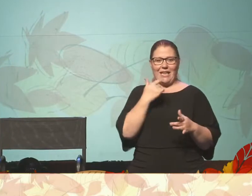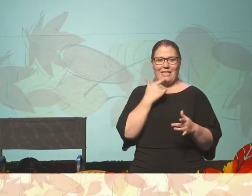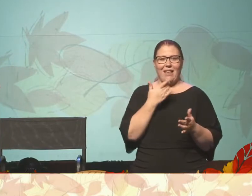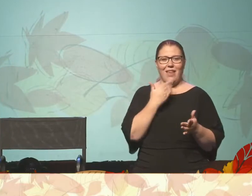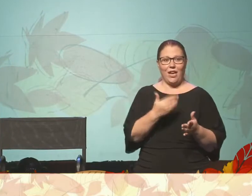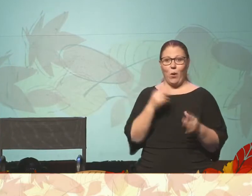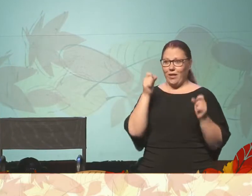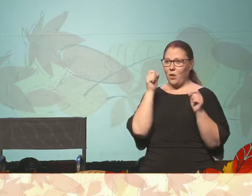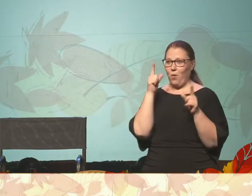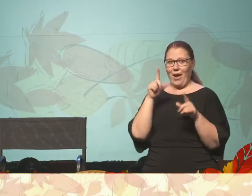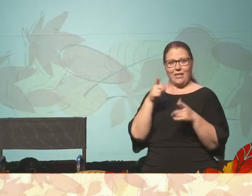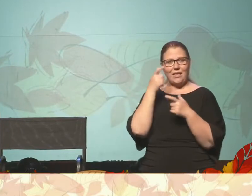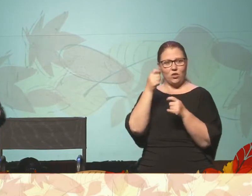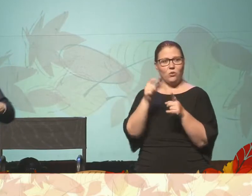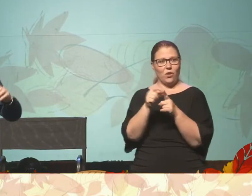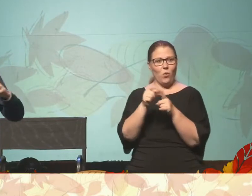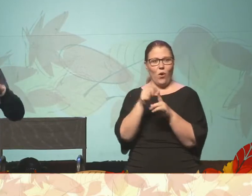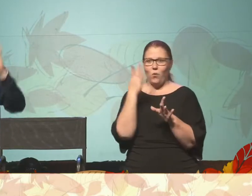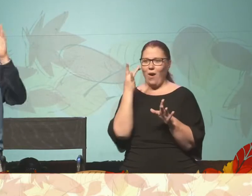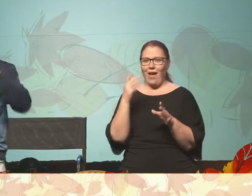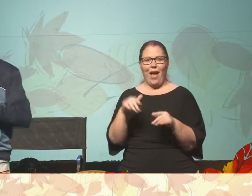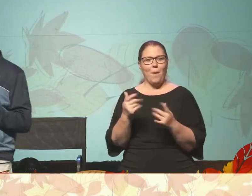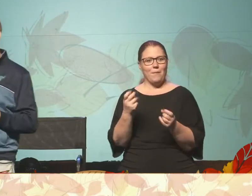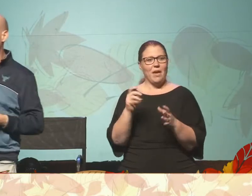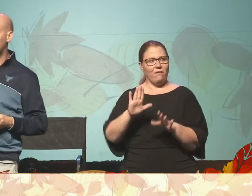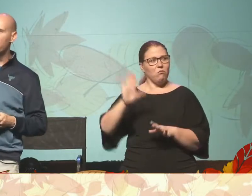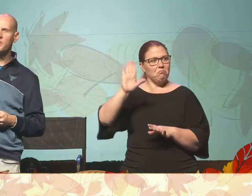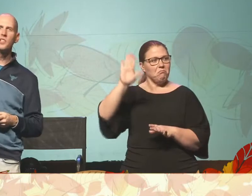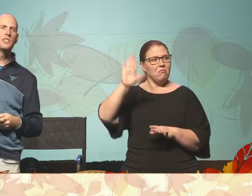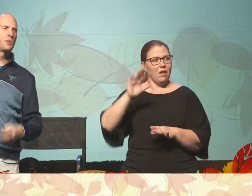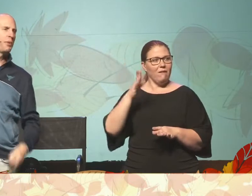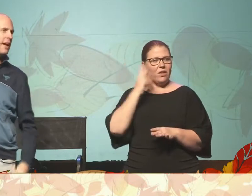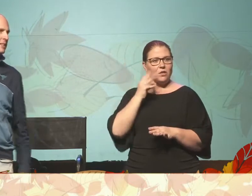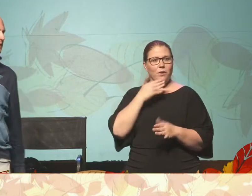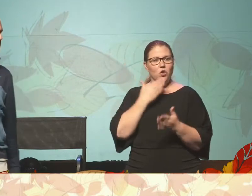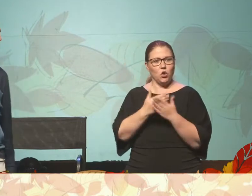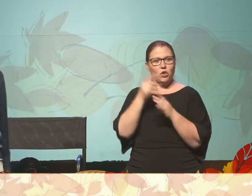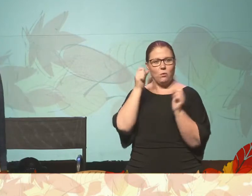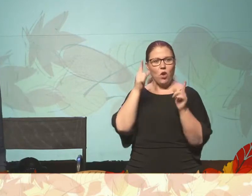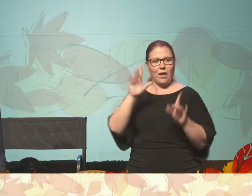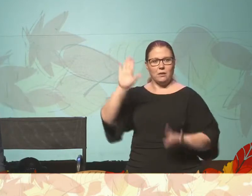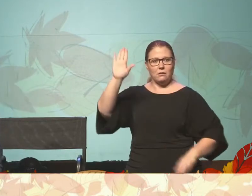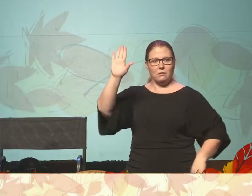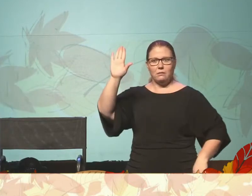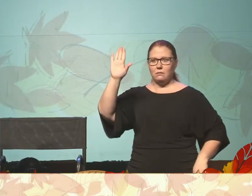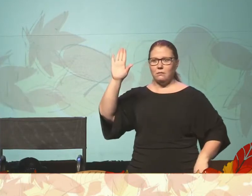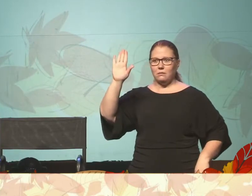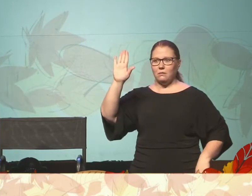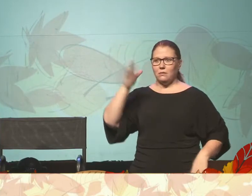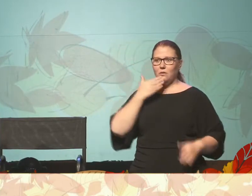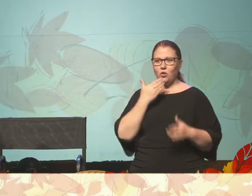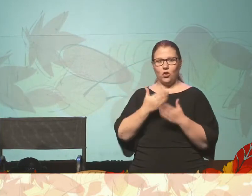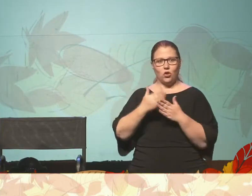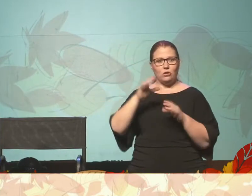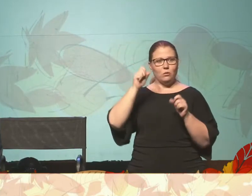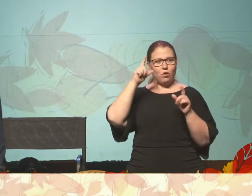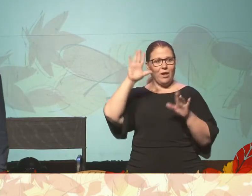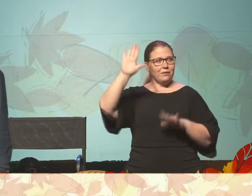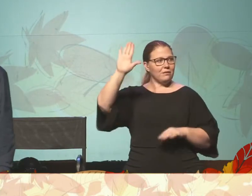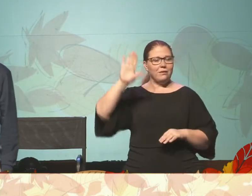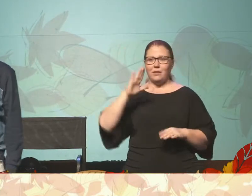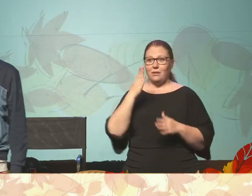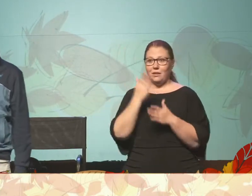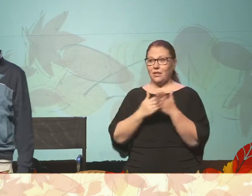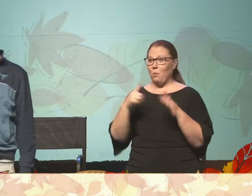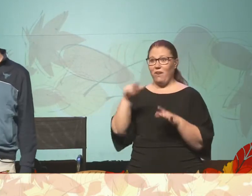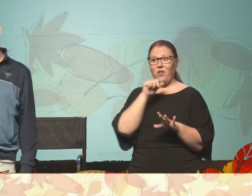is an interesting word. Right? Because how many of you all, raise your hand nice to how you've experienced good surprises? Good surprises. Good, wonderful. Some of